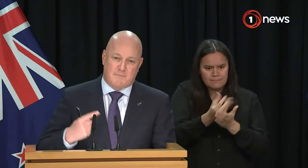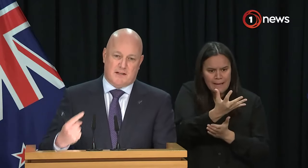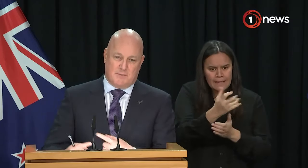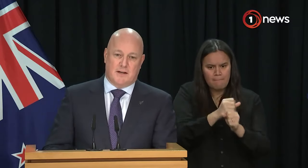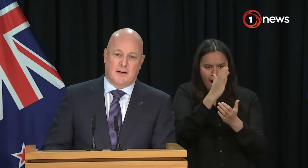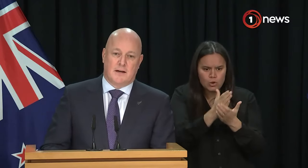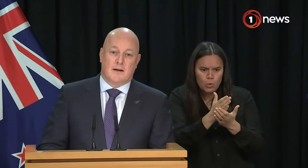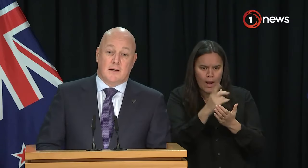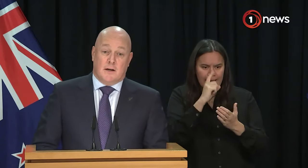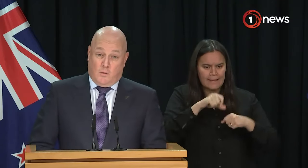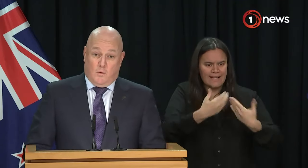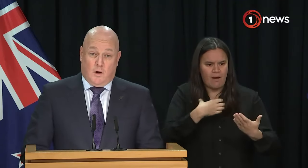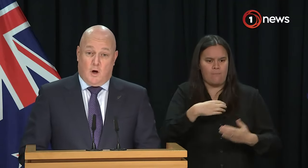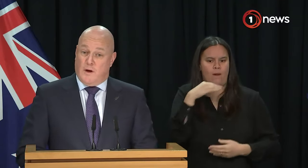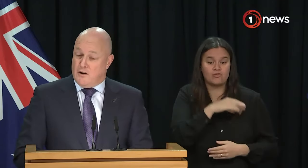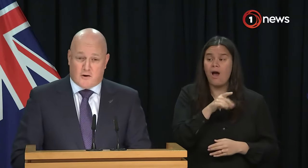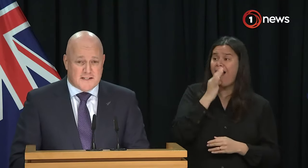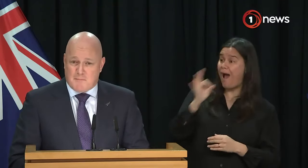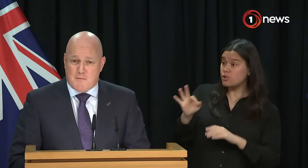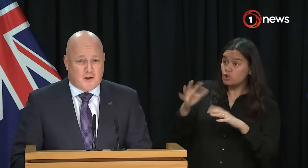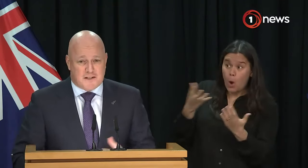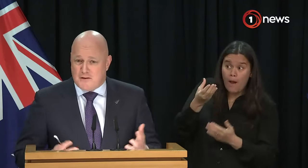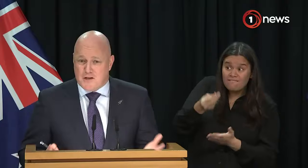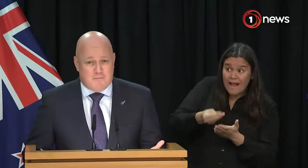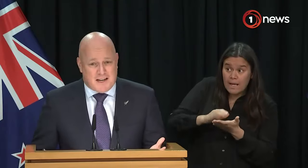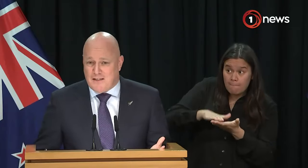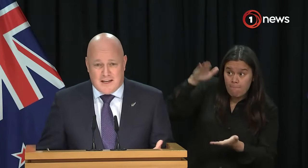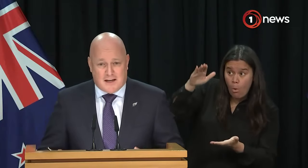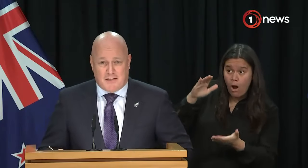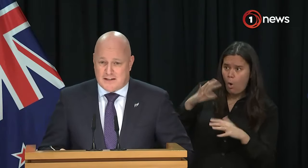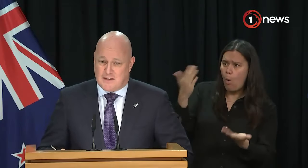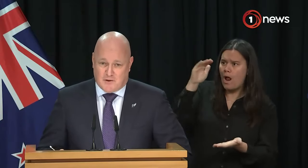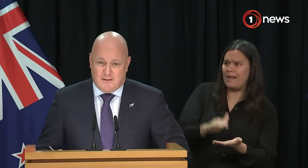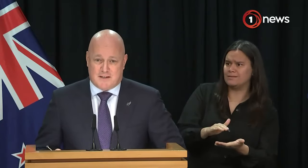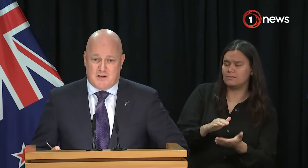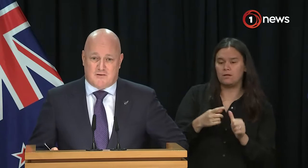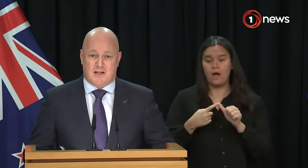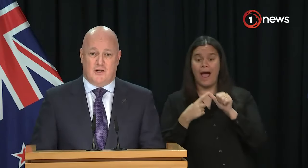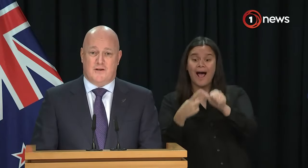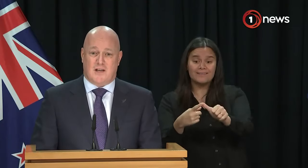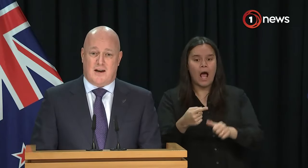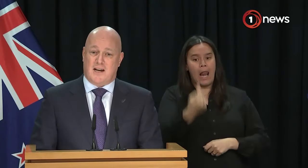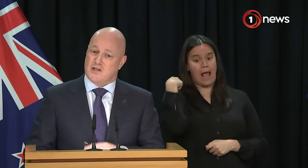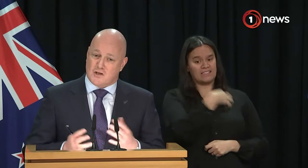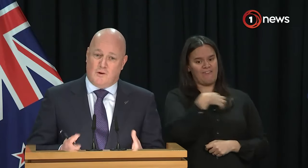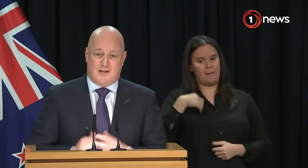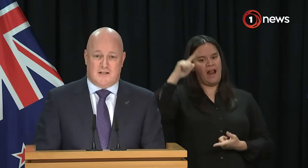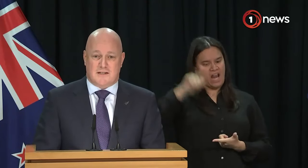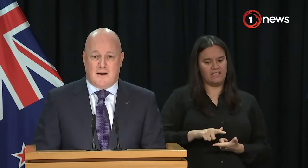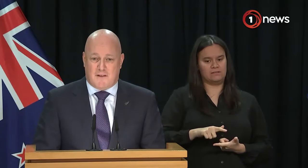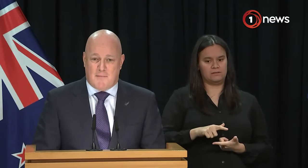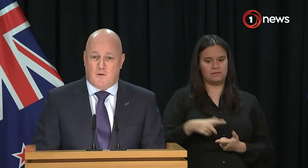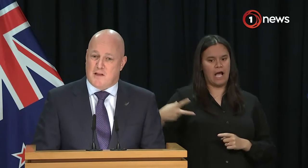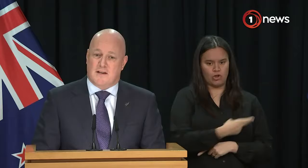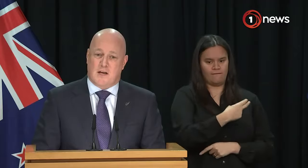that's what we expect to be. We are increasing money because there is no money there, thanks to the previous administration who decided actually school